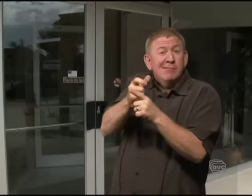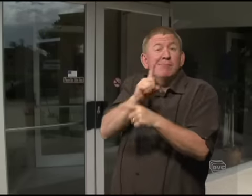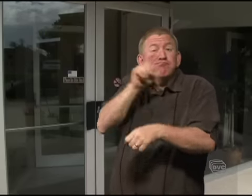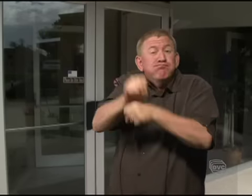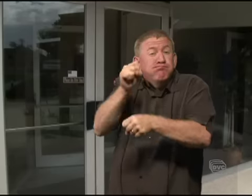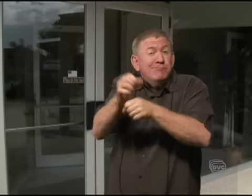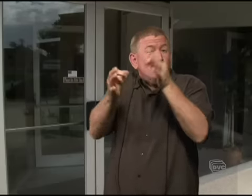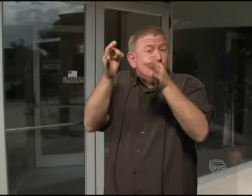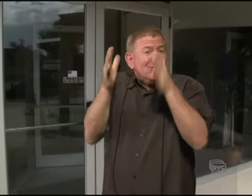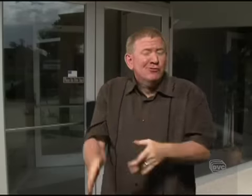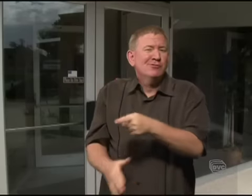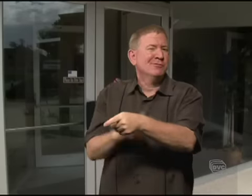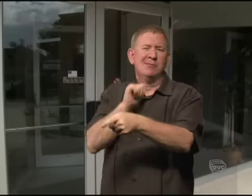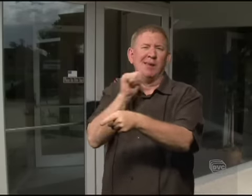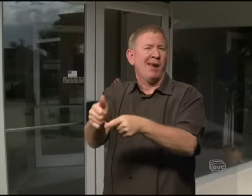judge? No, he wasn't.